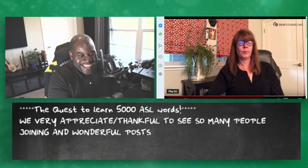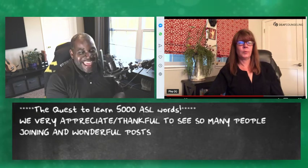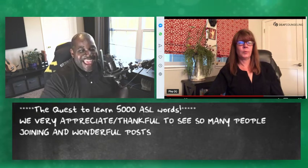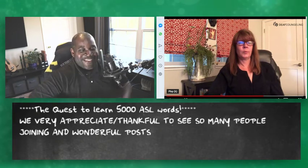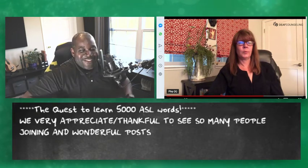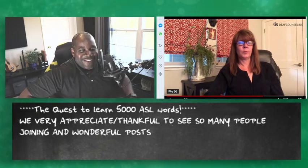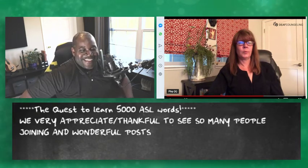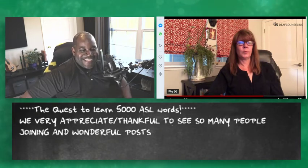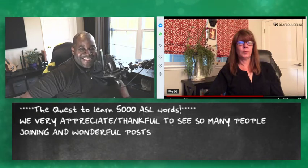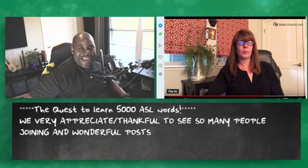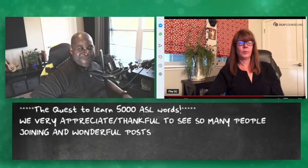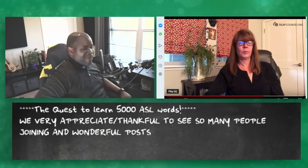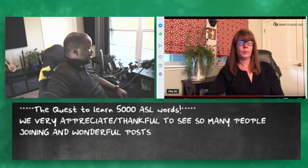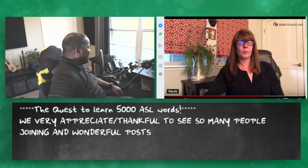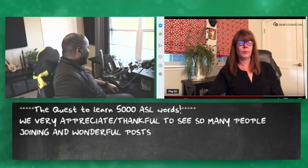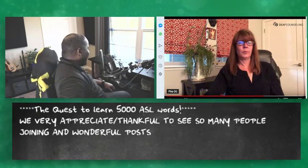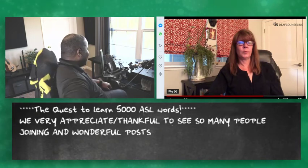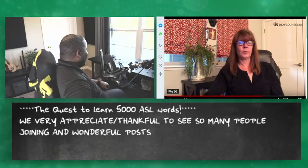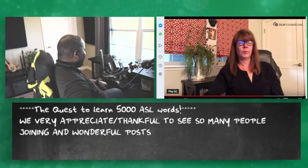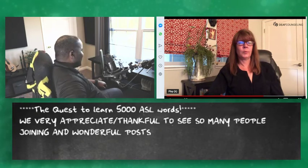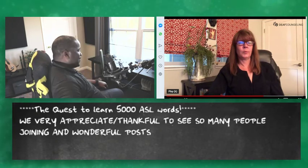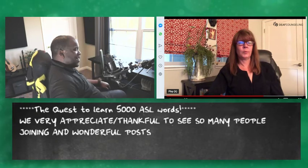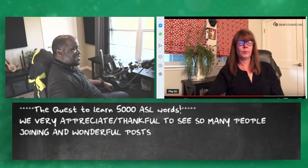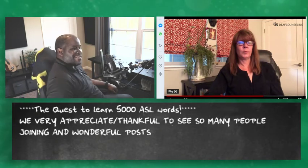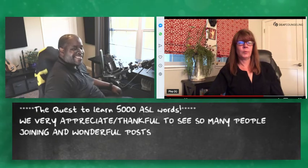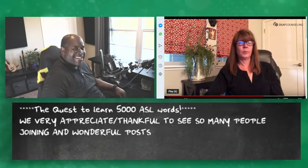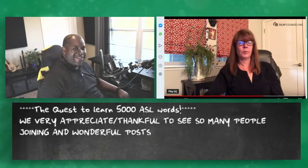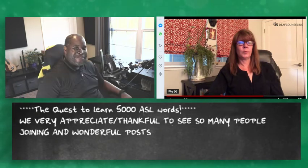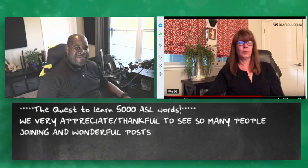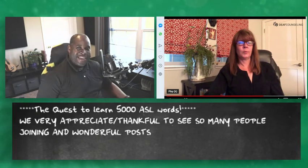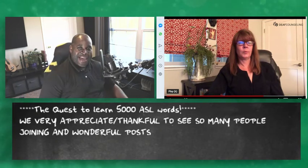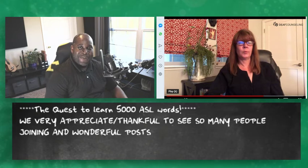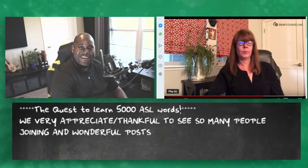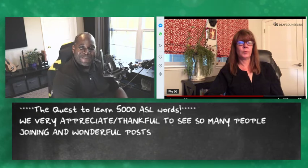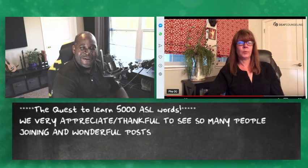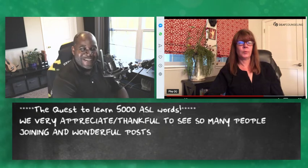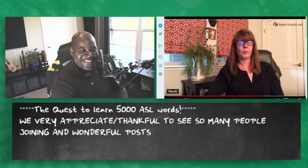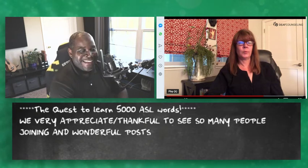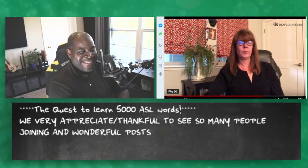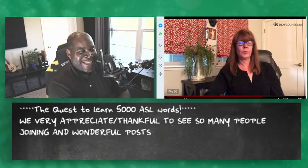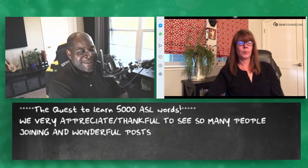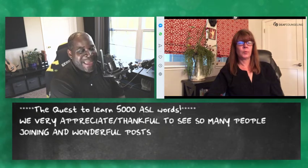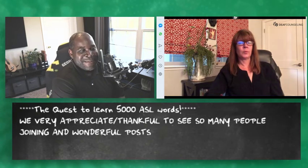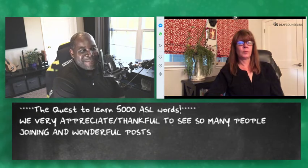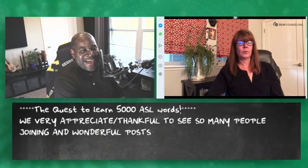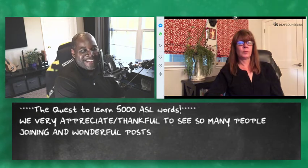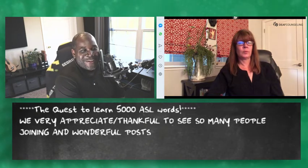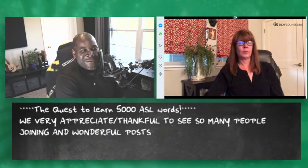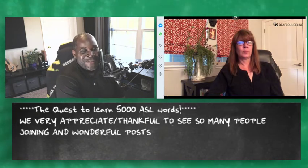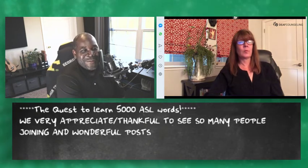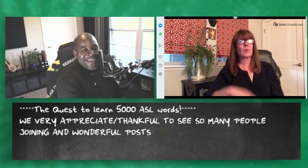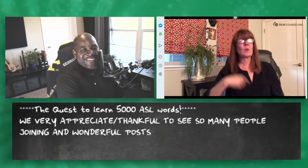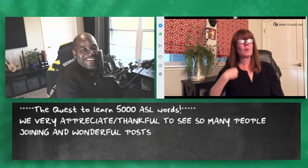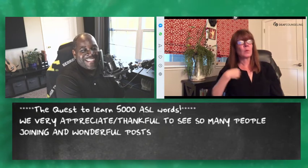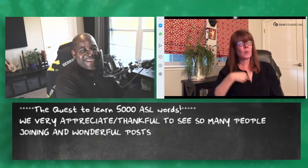and she's just in that rolling chair and she turns around she's like did you think i wouldn't notice that you came in past curfew look at that